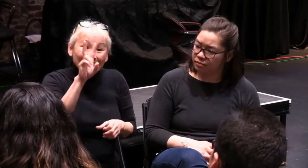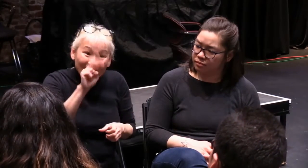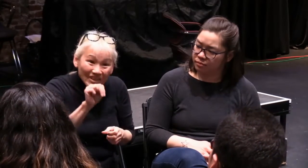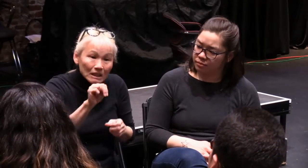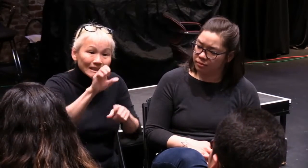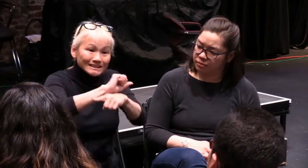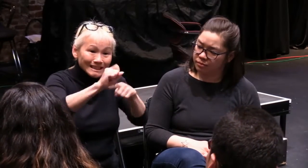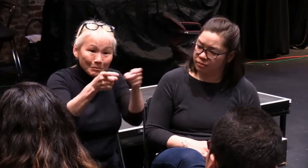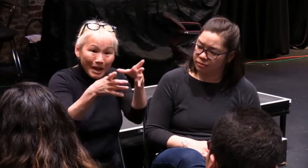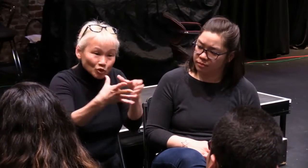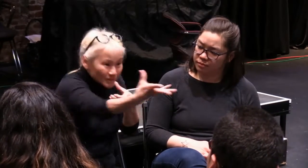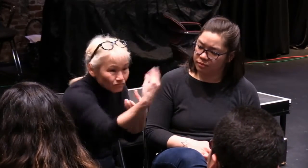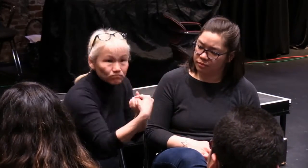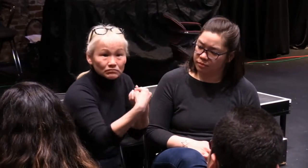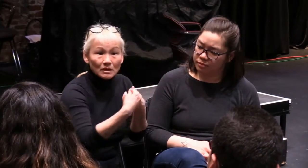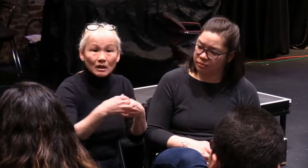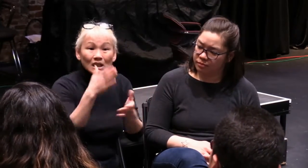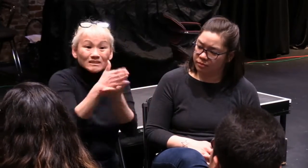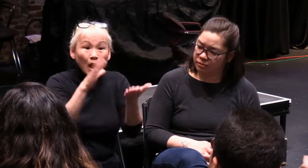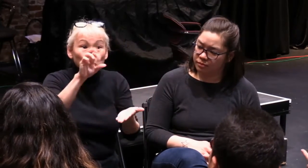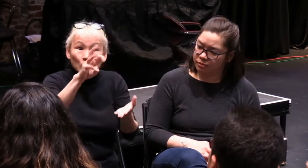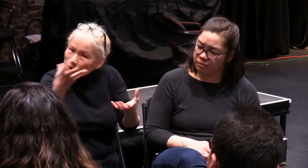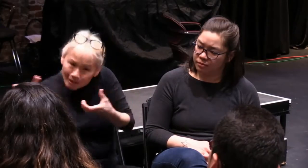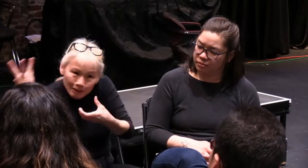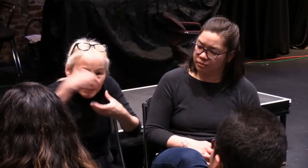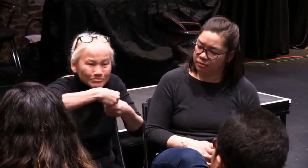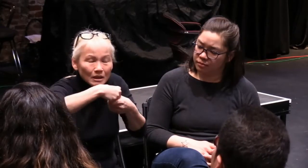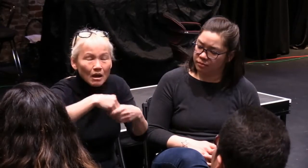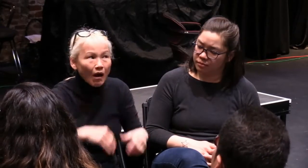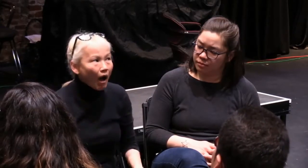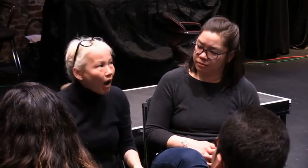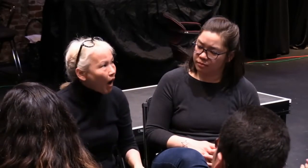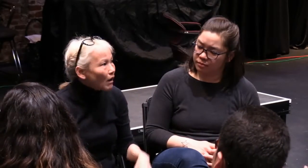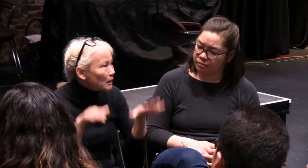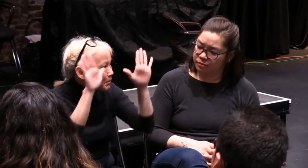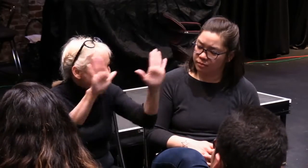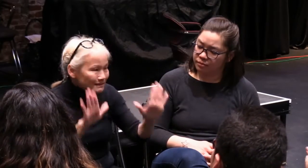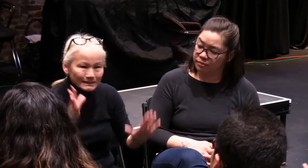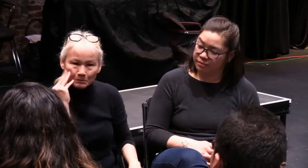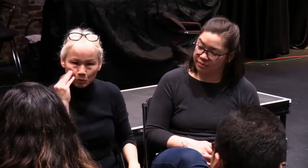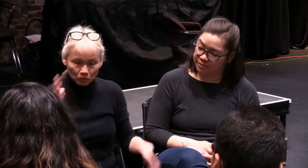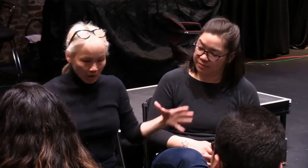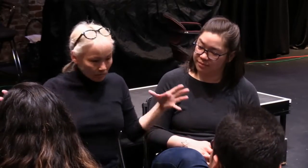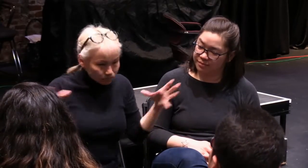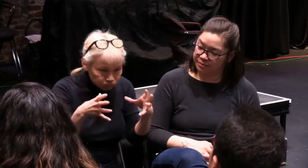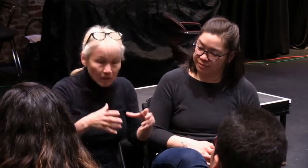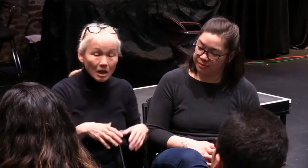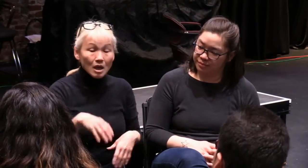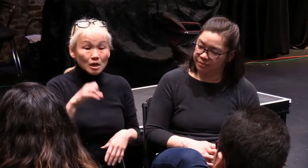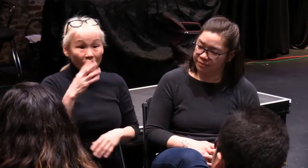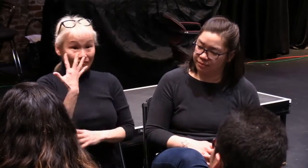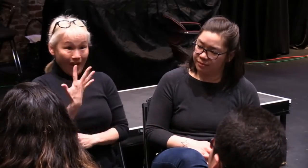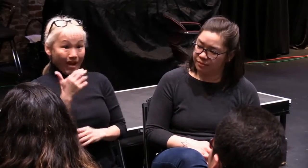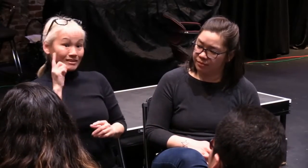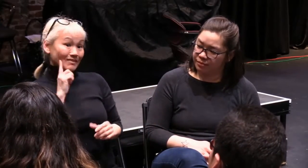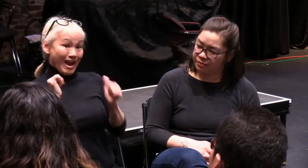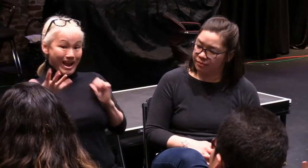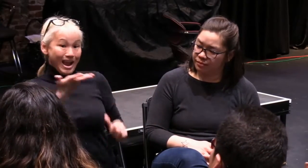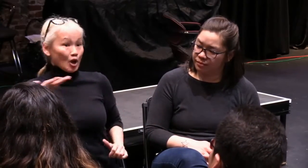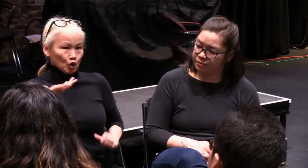their equity-bound hours, participated in sign language classes with enthusiasm, it was wonderful, because the question was posed.